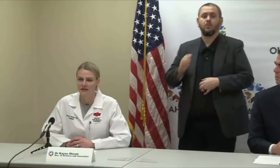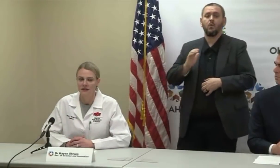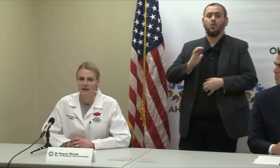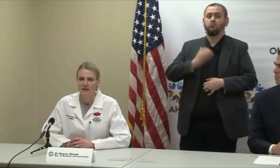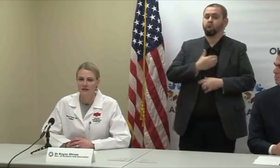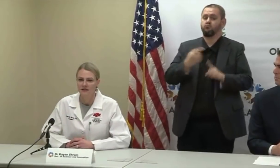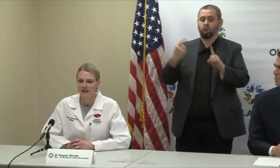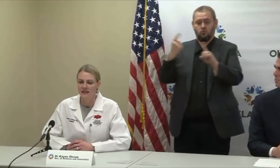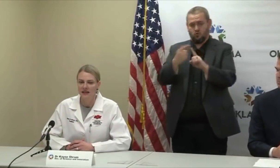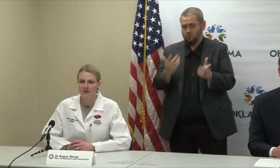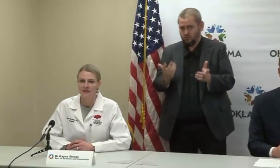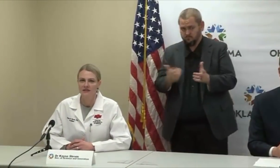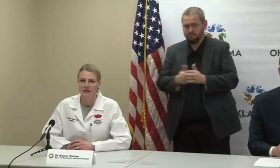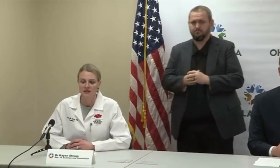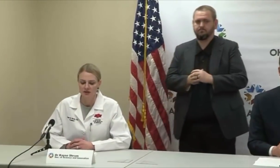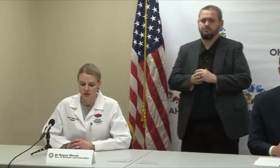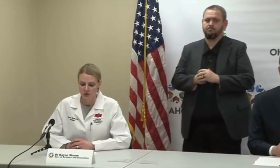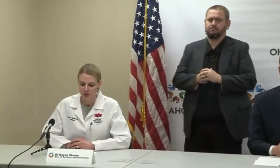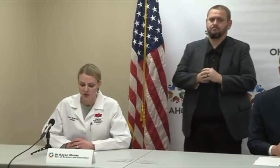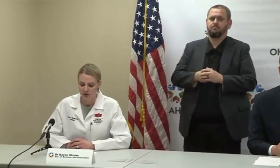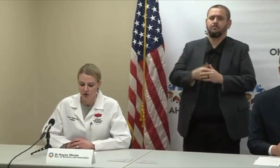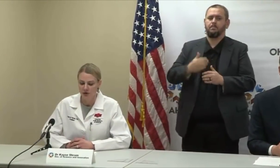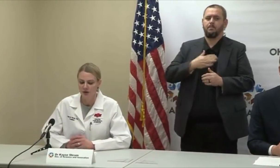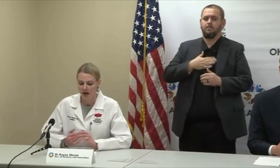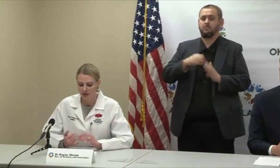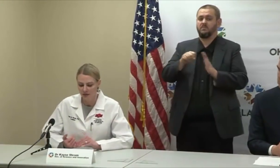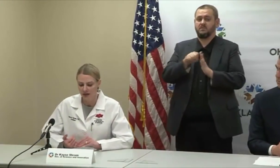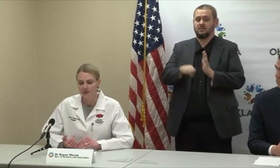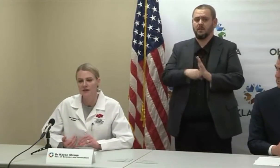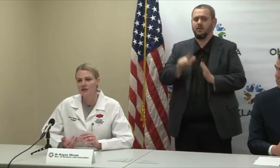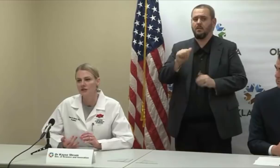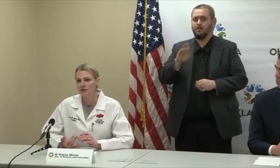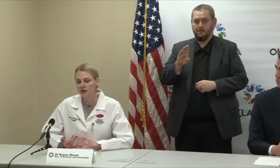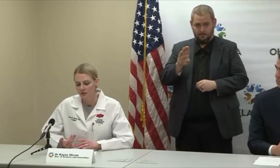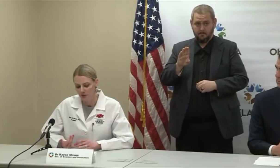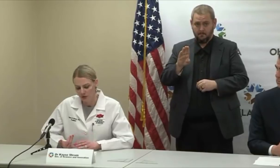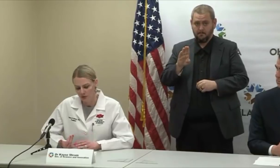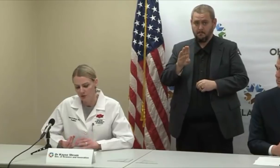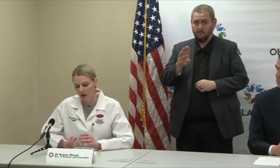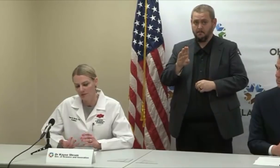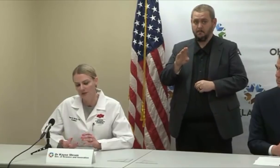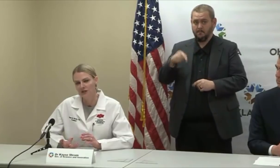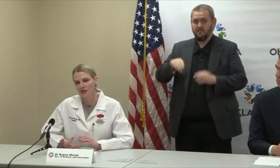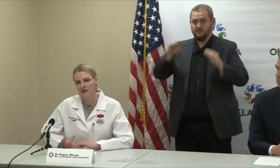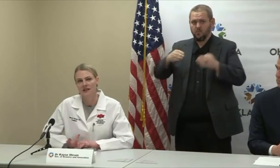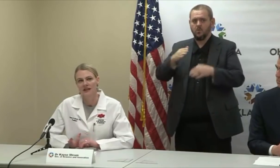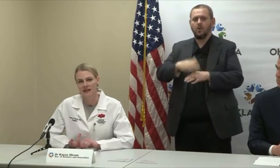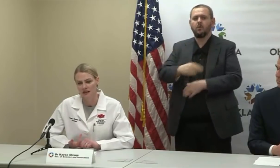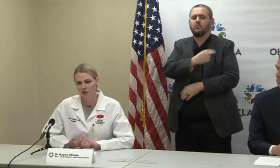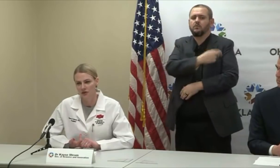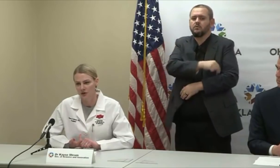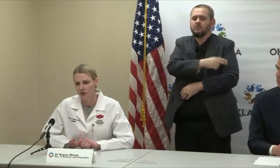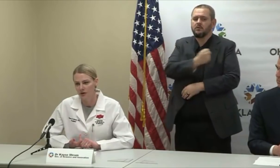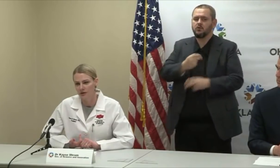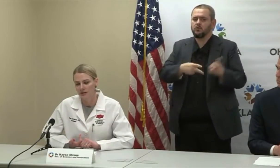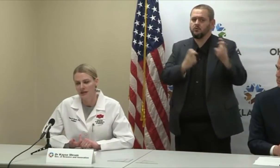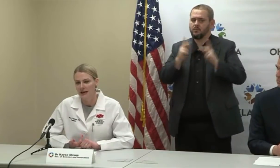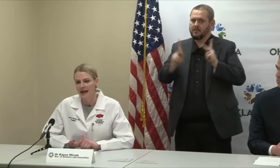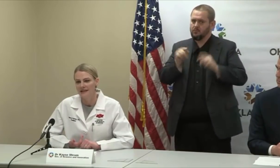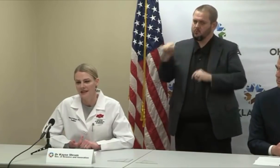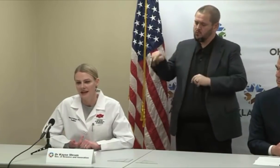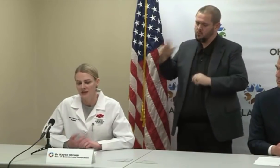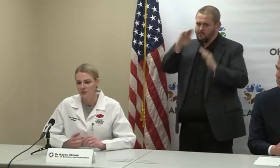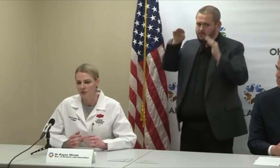And the state lab is intended to focus on the hospitalized patients, vulnerable populations, and health care workers.